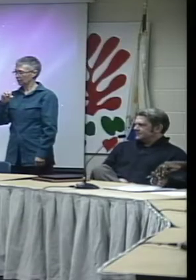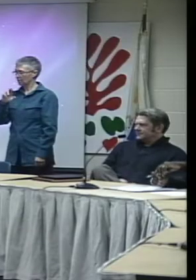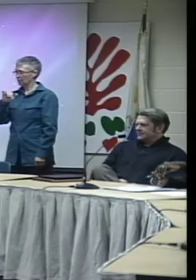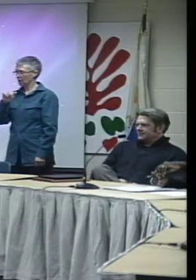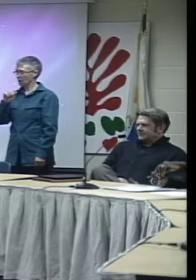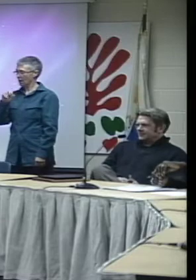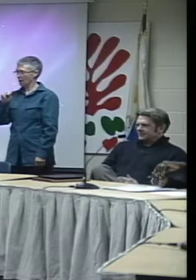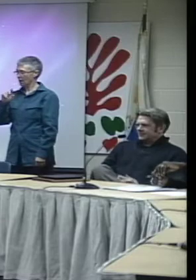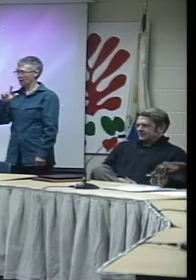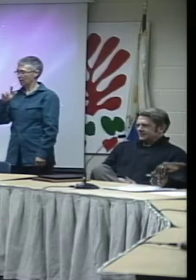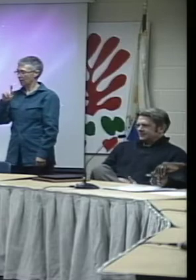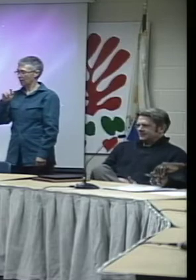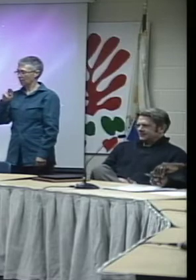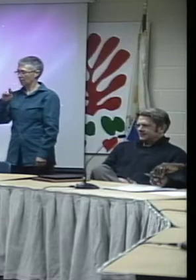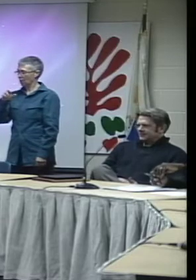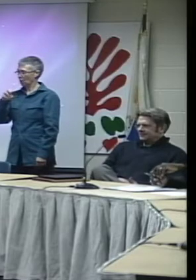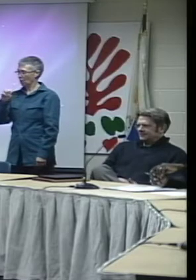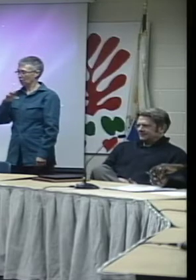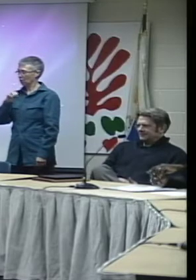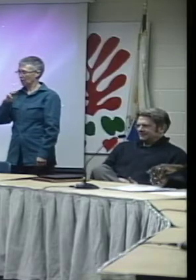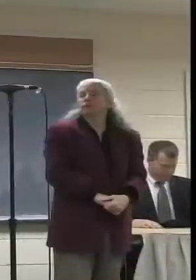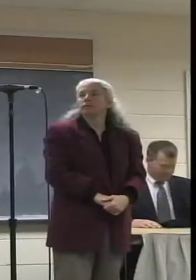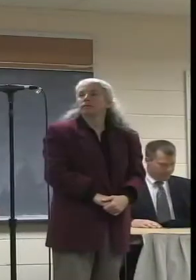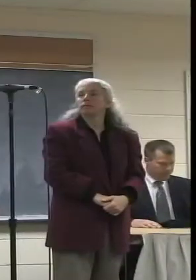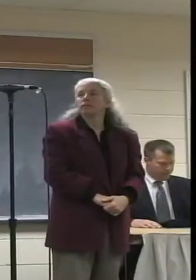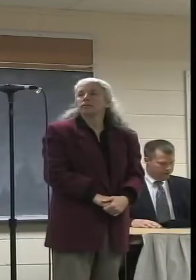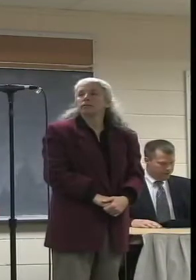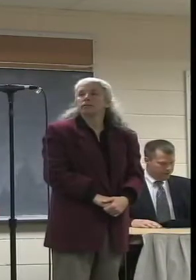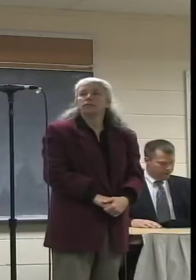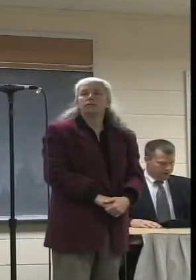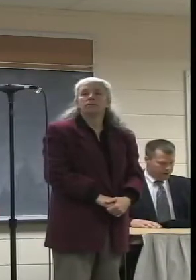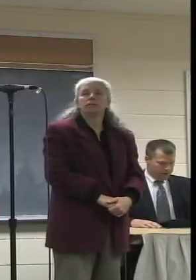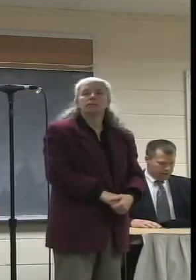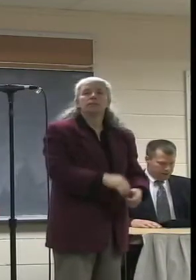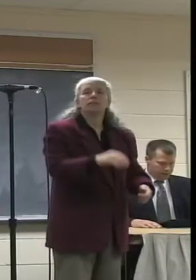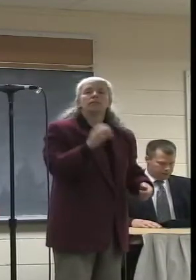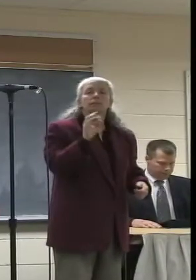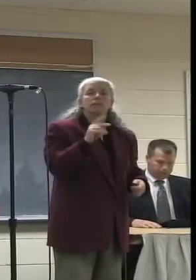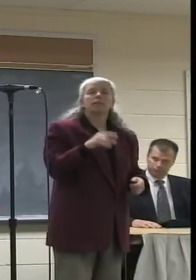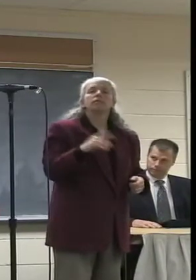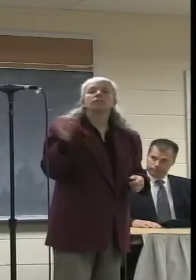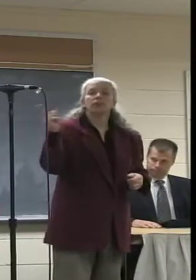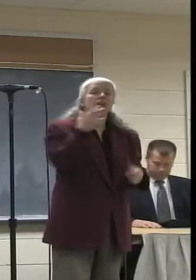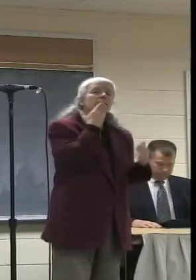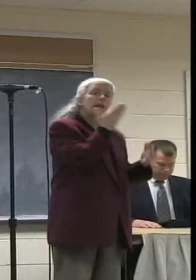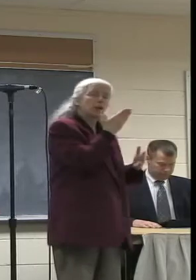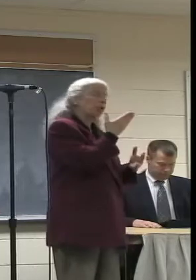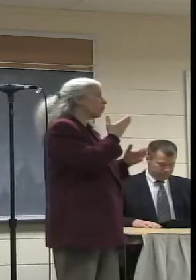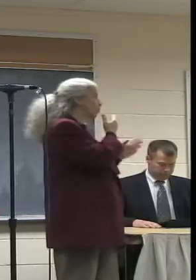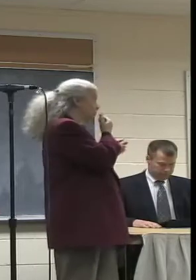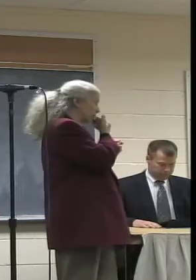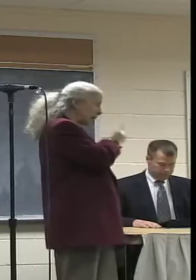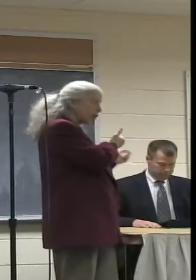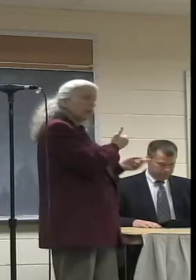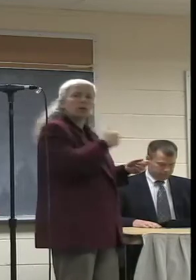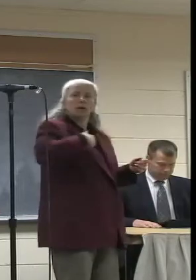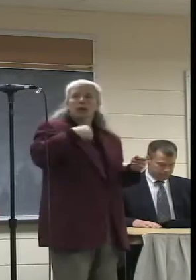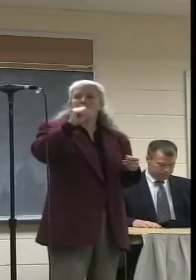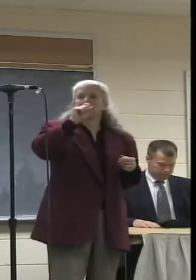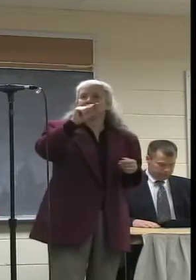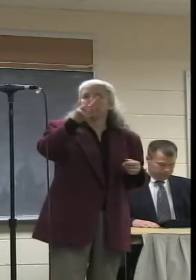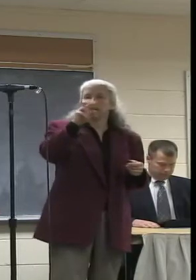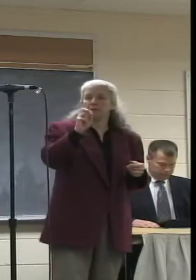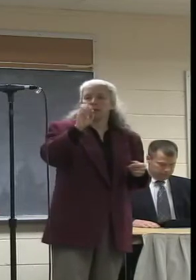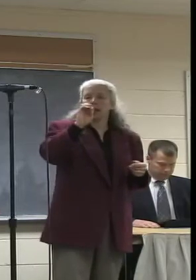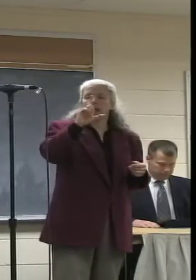Alice are the next few people. Just if you want to get prepared. Thank you, Madam Chairman, and thank you, Mayor. I am Steven Eldridge. I live